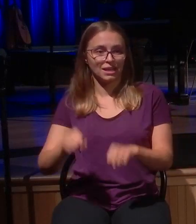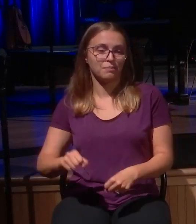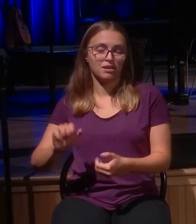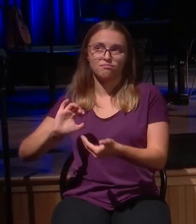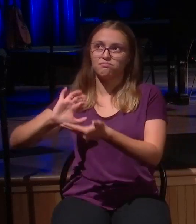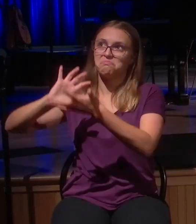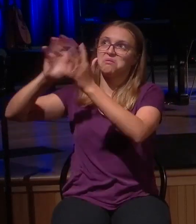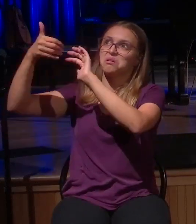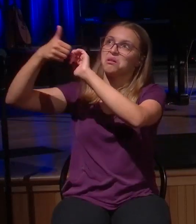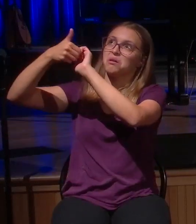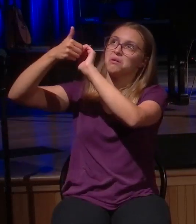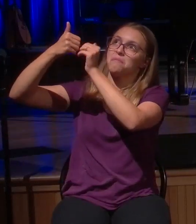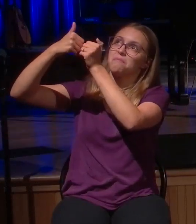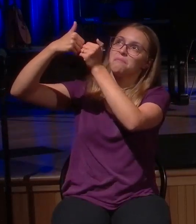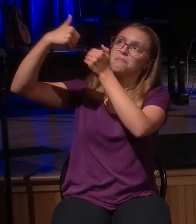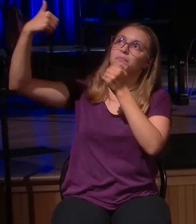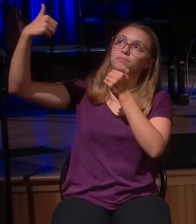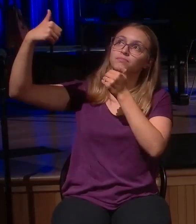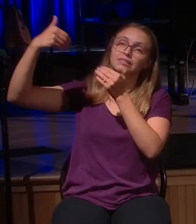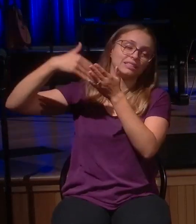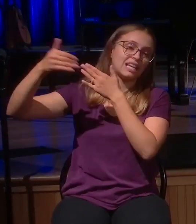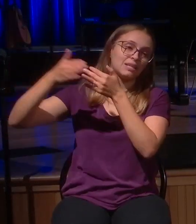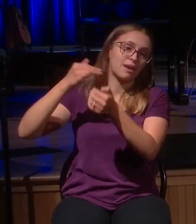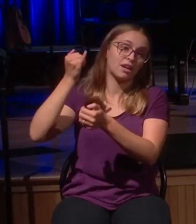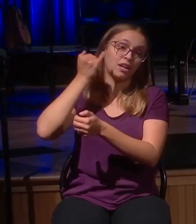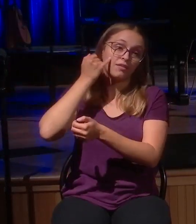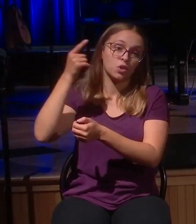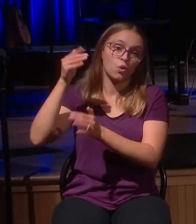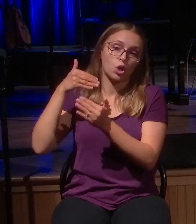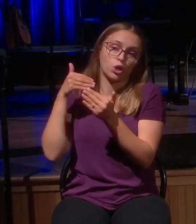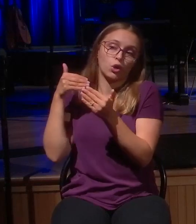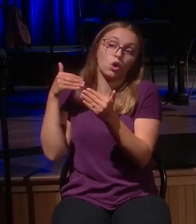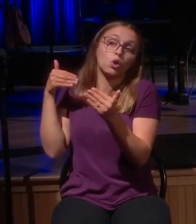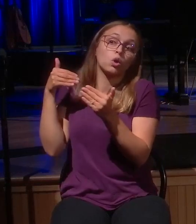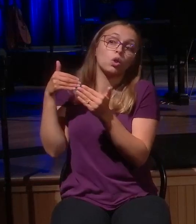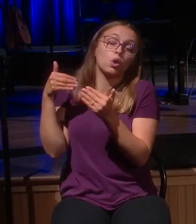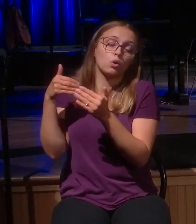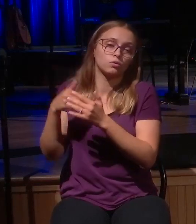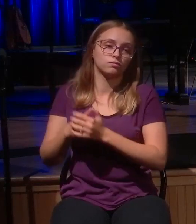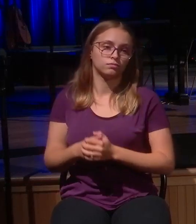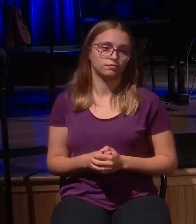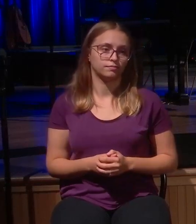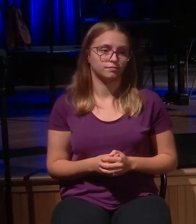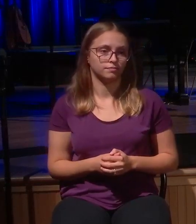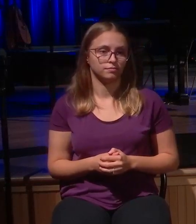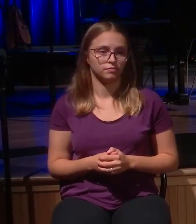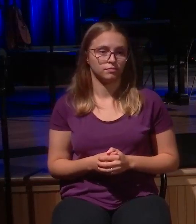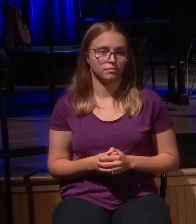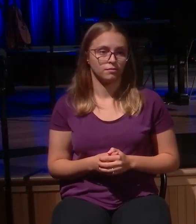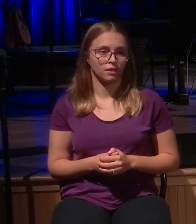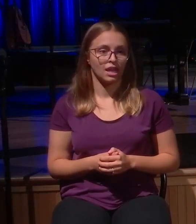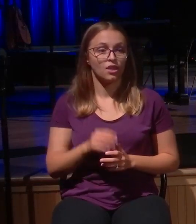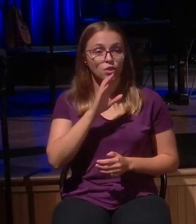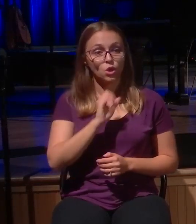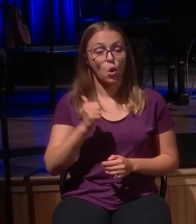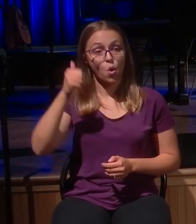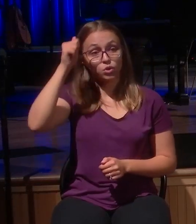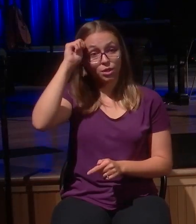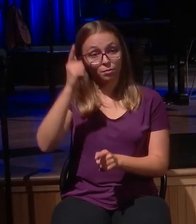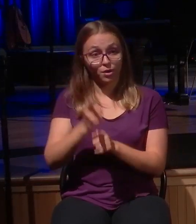proximity of hearing God's word each and every week. Listen. The elder brother never left the farm. But he was not one with the father. Which is all of a sudden why